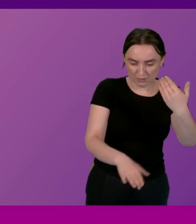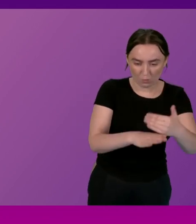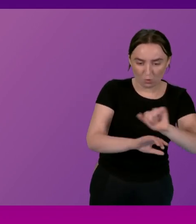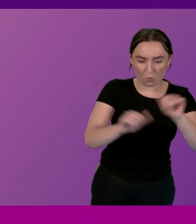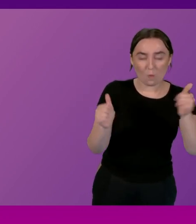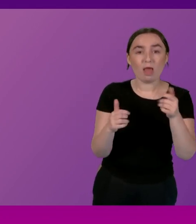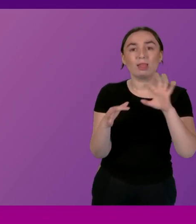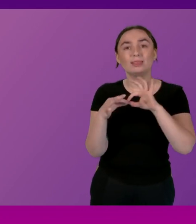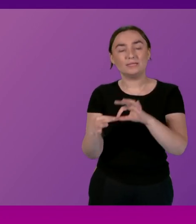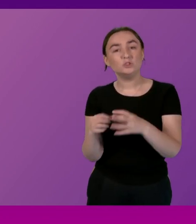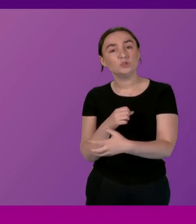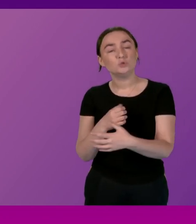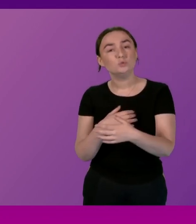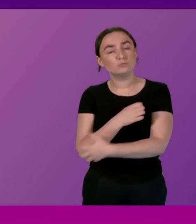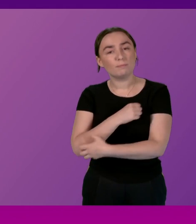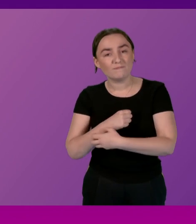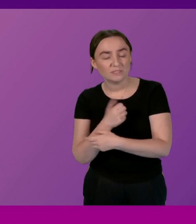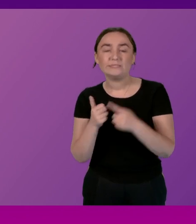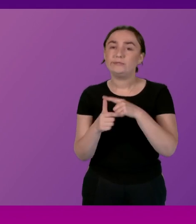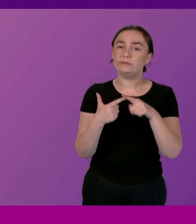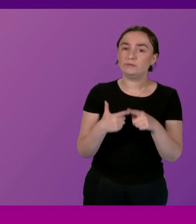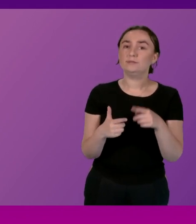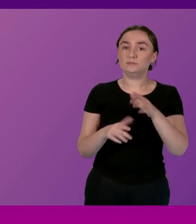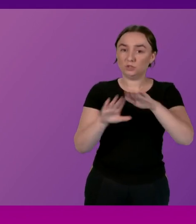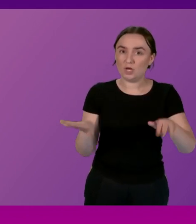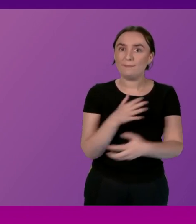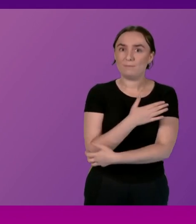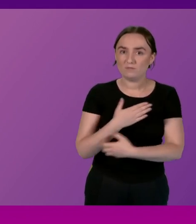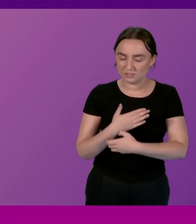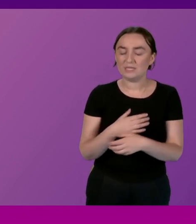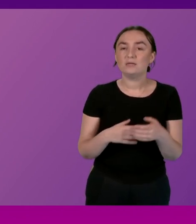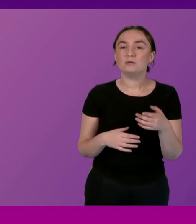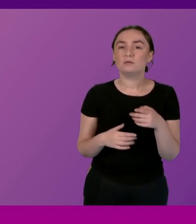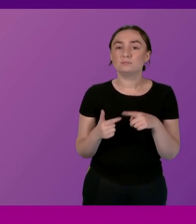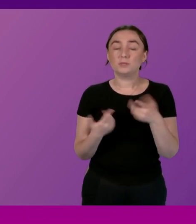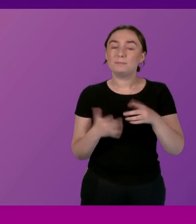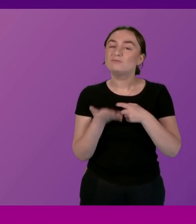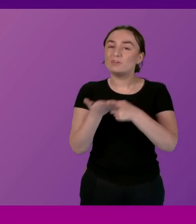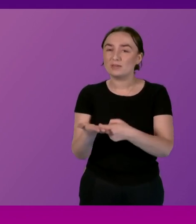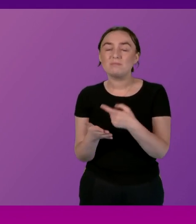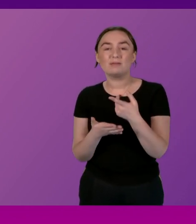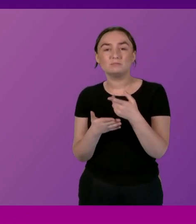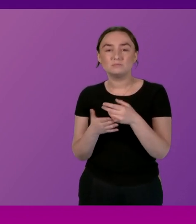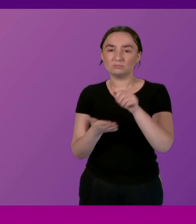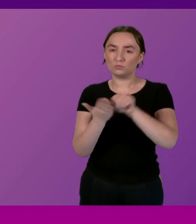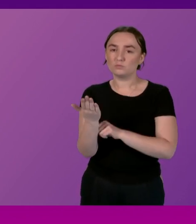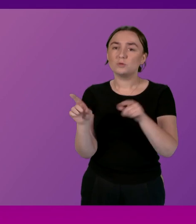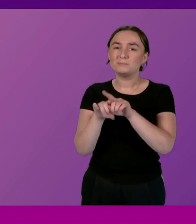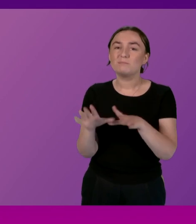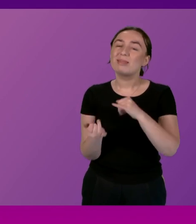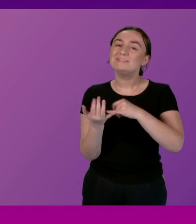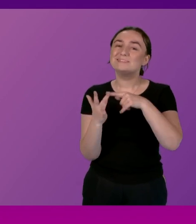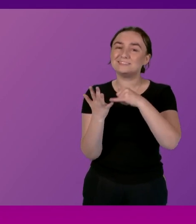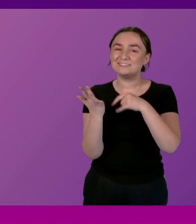poverty and child poverty in particular and I do commend the programmes like Systema I've seen the big noise myself in